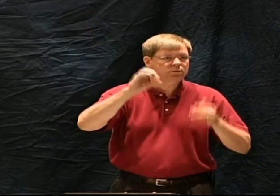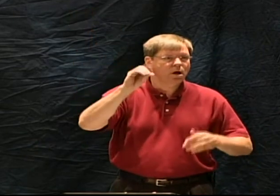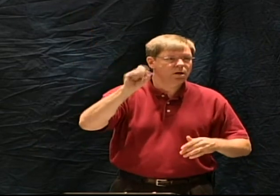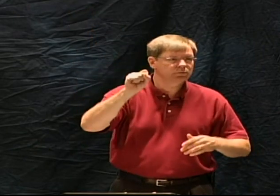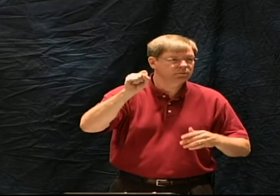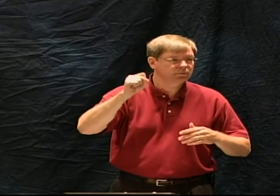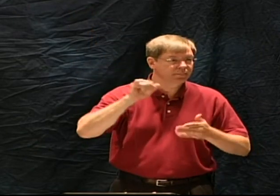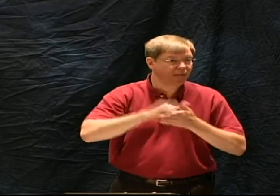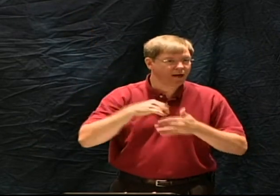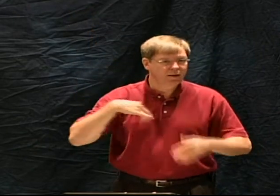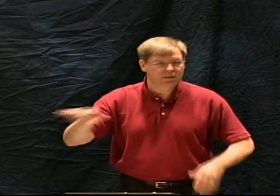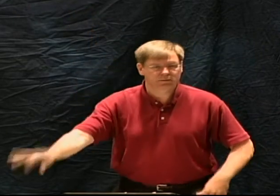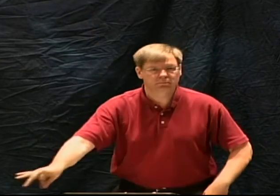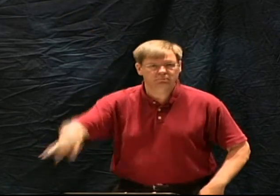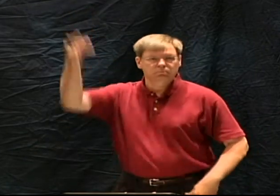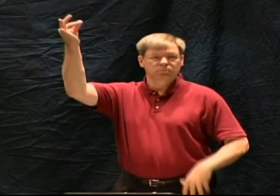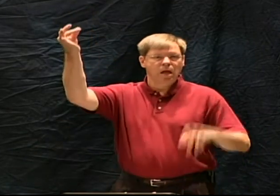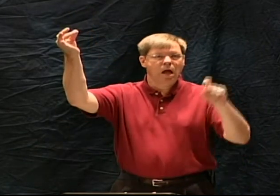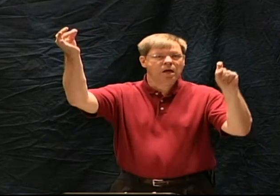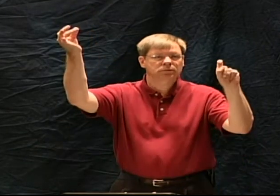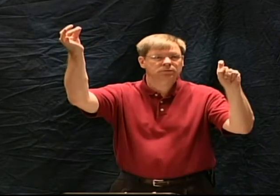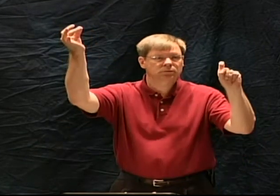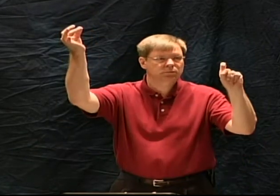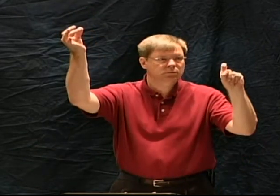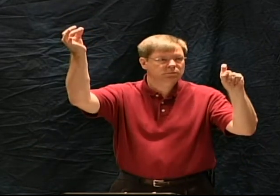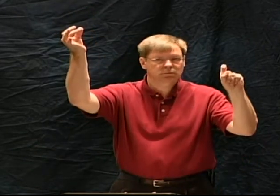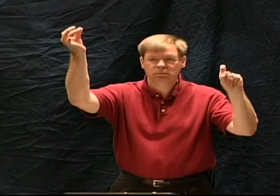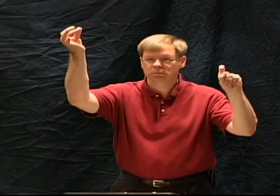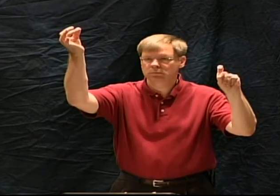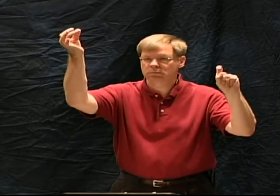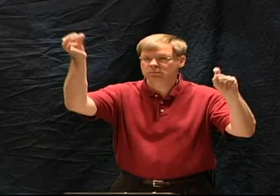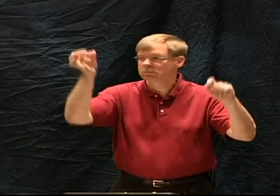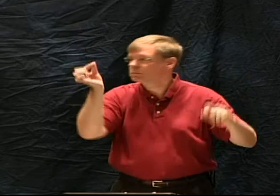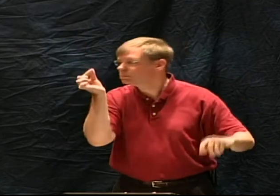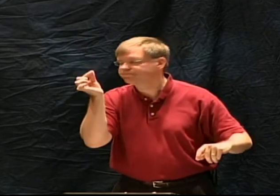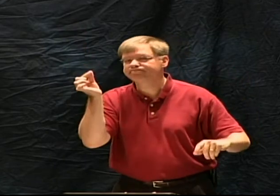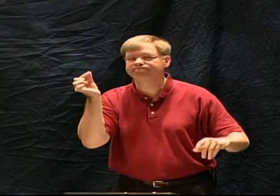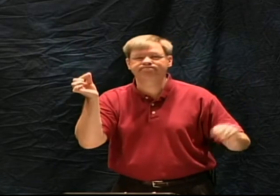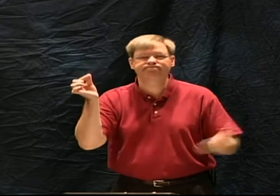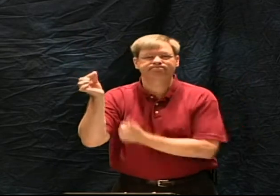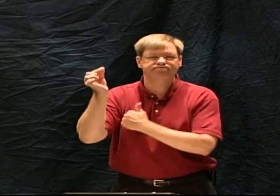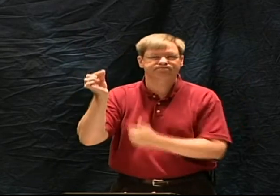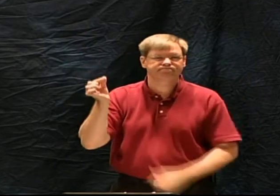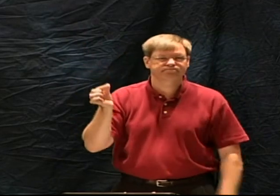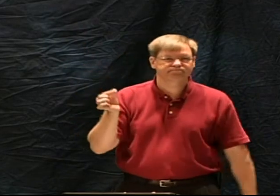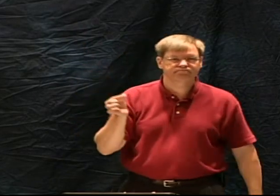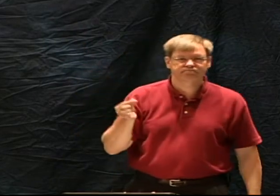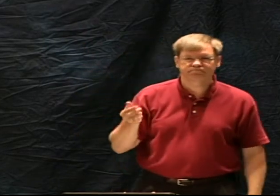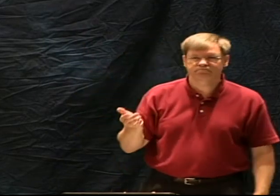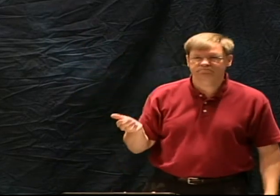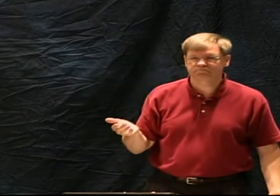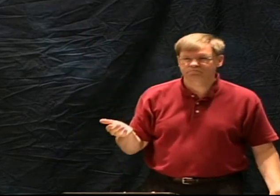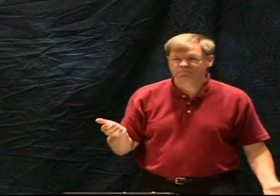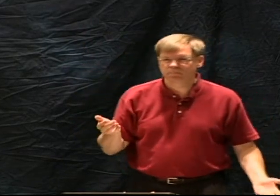I think that seems impossible doesn't it that they would draw the one with the X on it on their first try